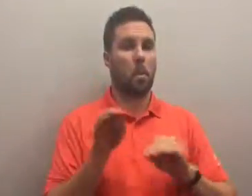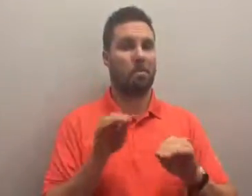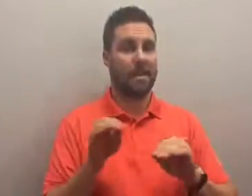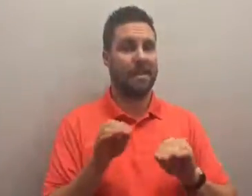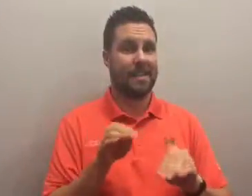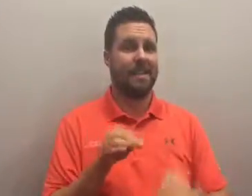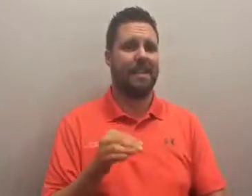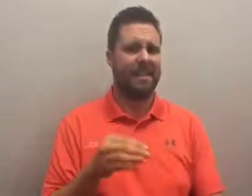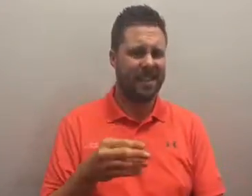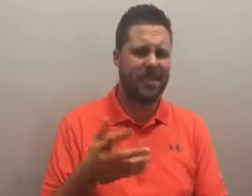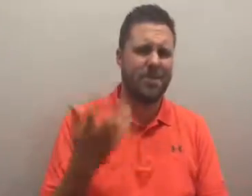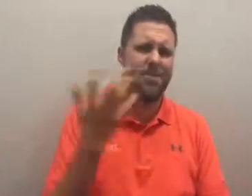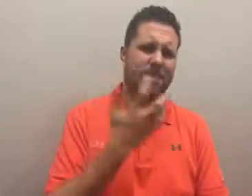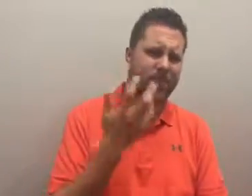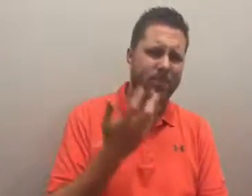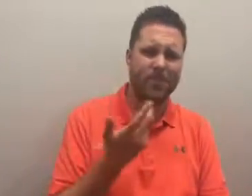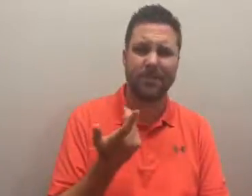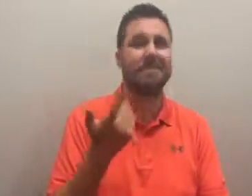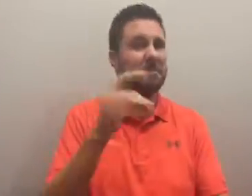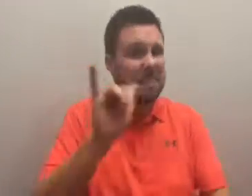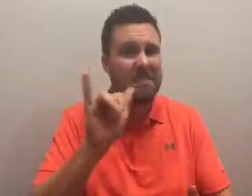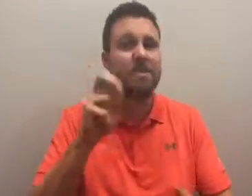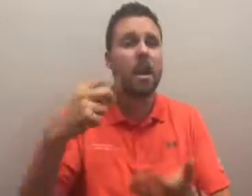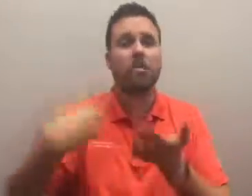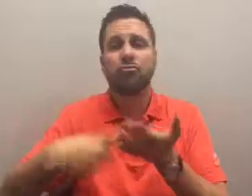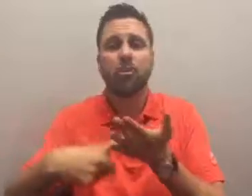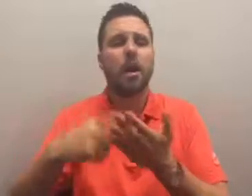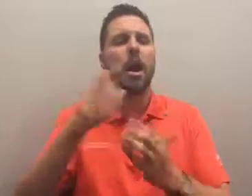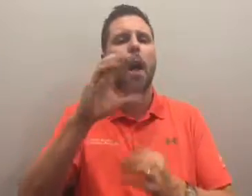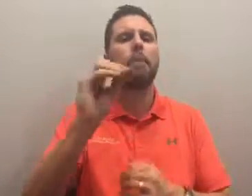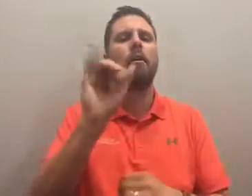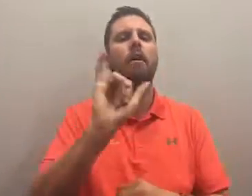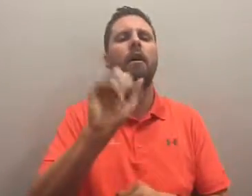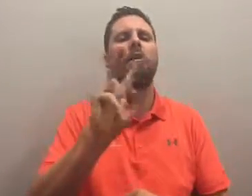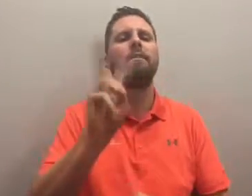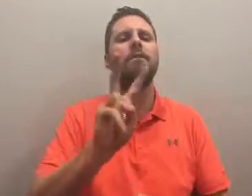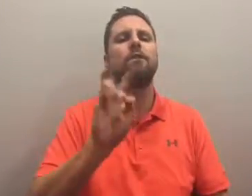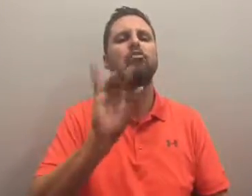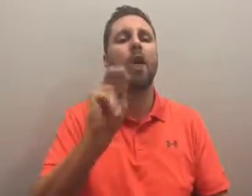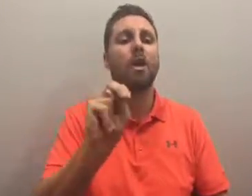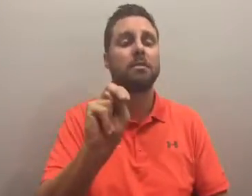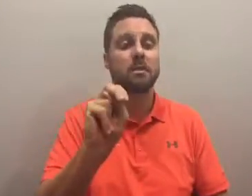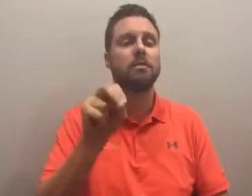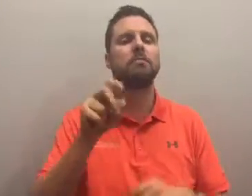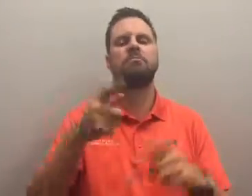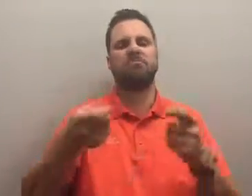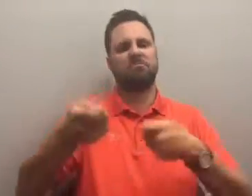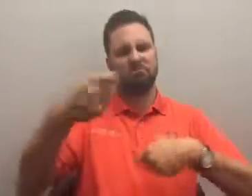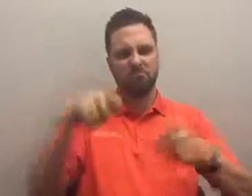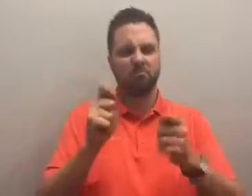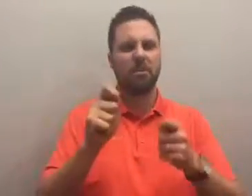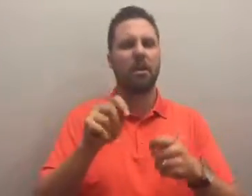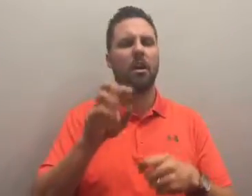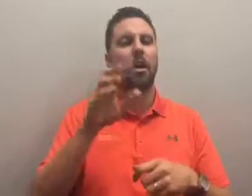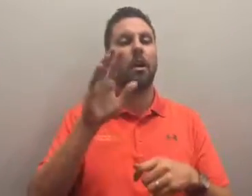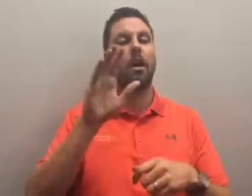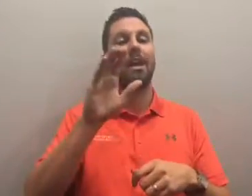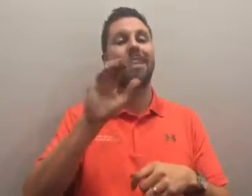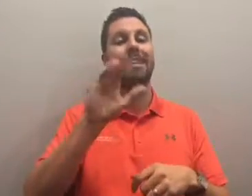even chatter of the potential for cable companies like Verizon to switch from wired cable boxes to Wi-Fi enabled